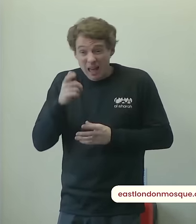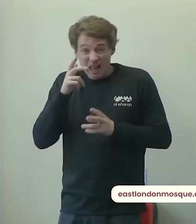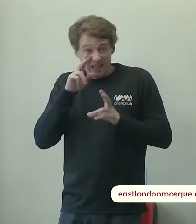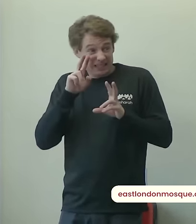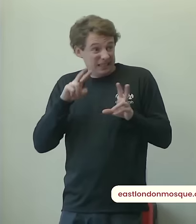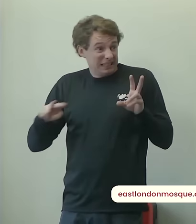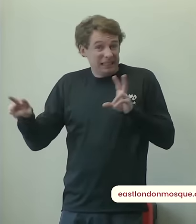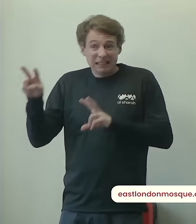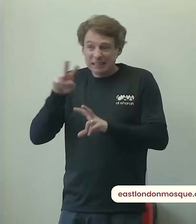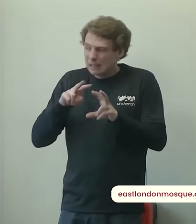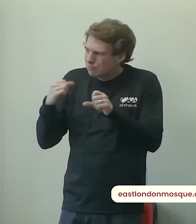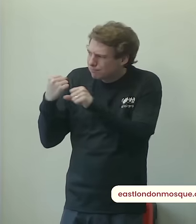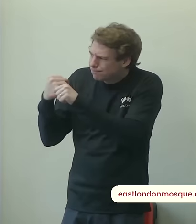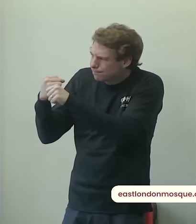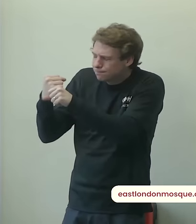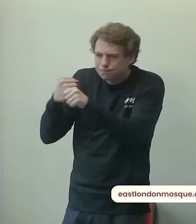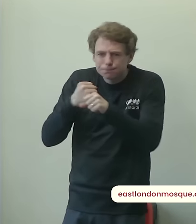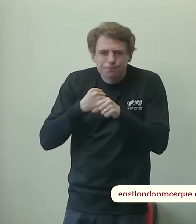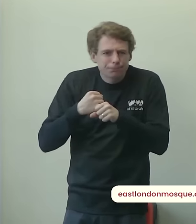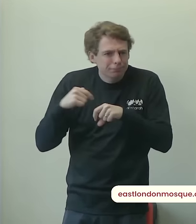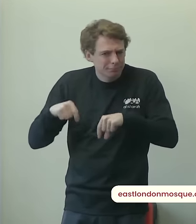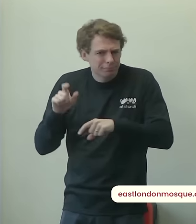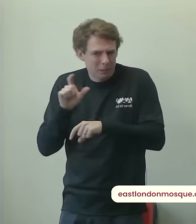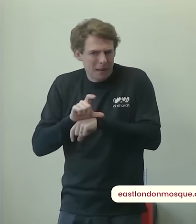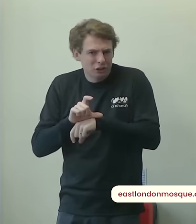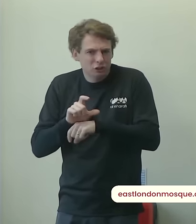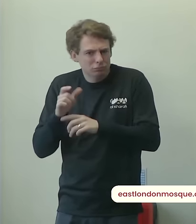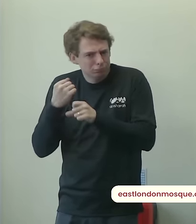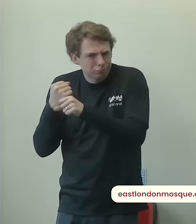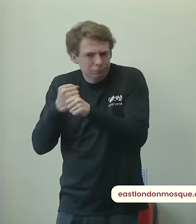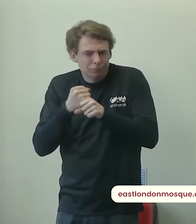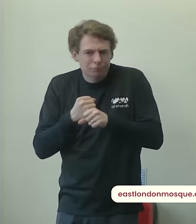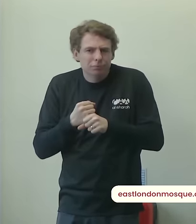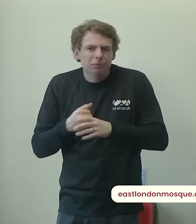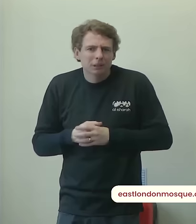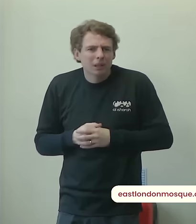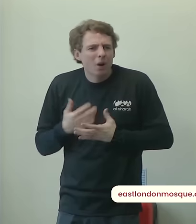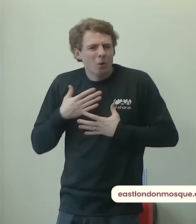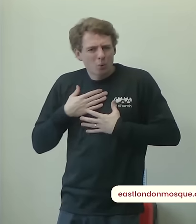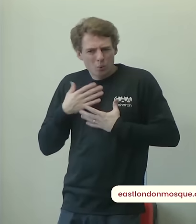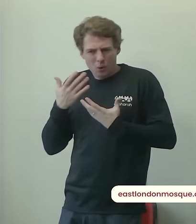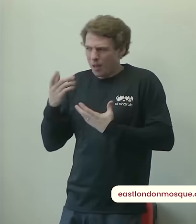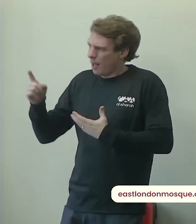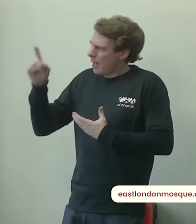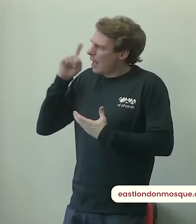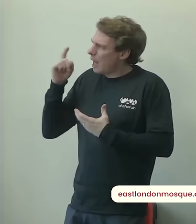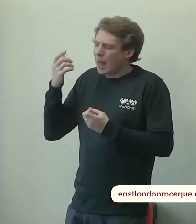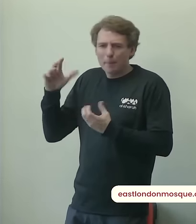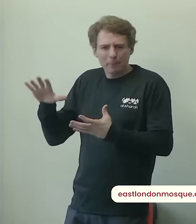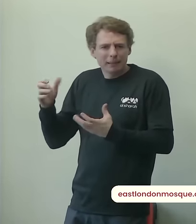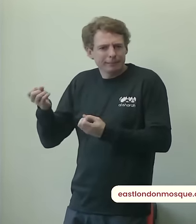sure that some of what allah has given me is used to be a part of the renovation of the masjid and i